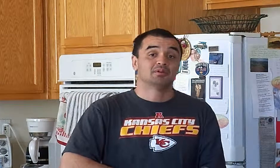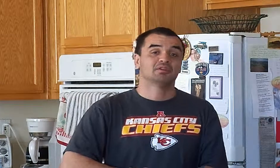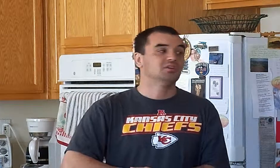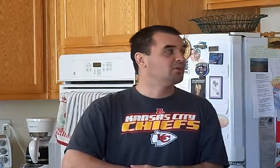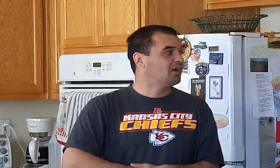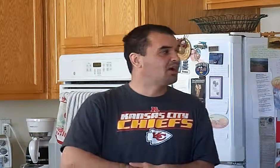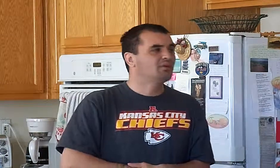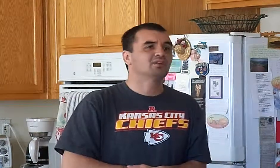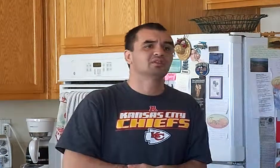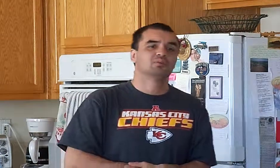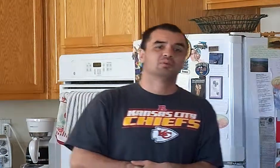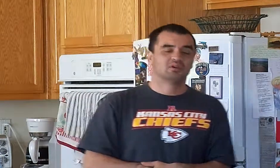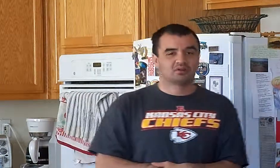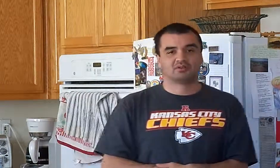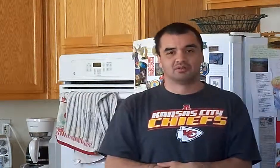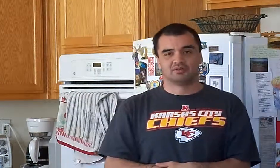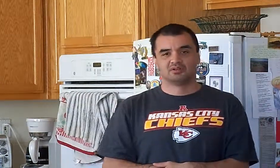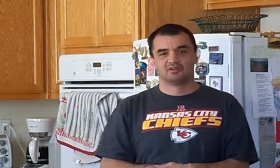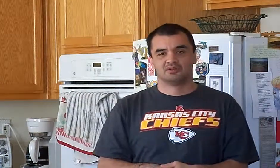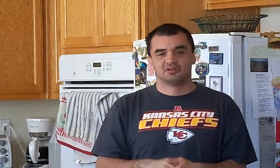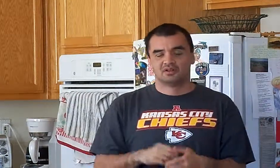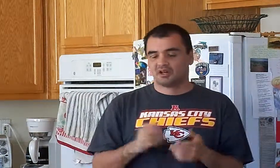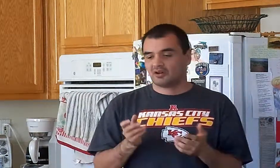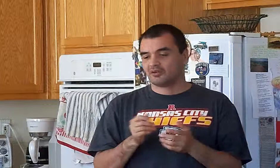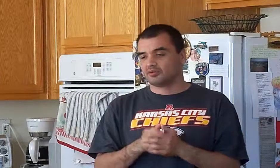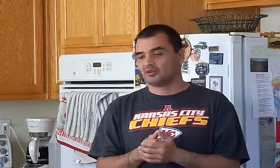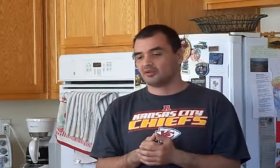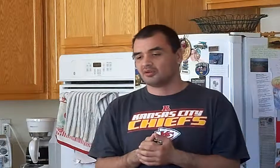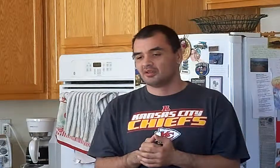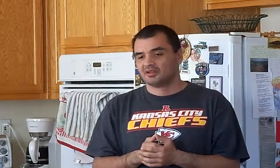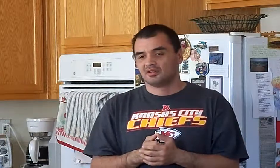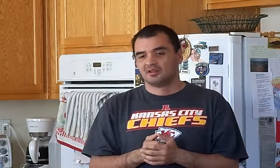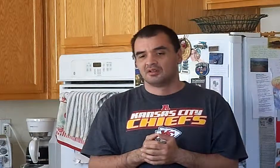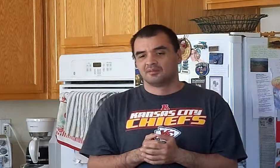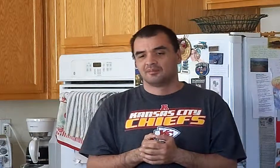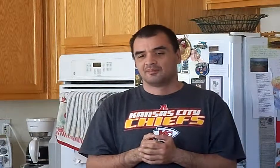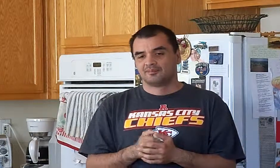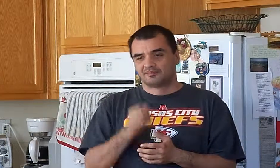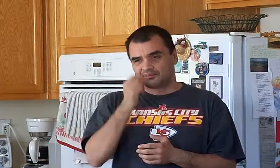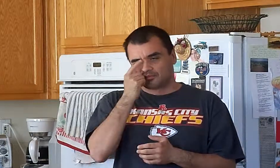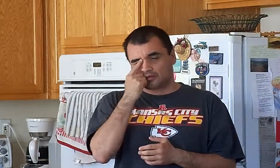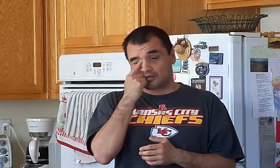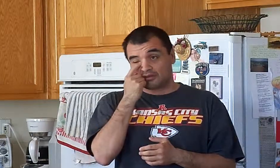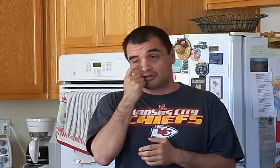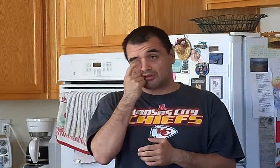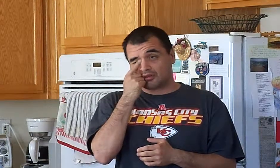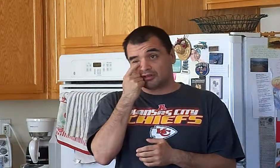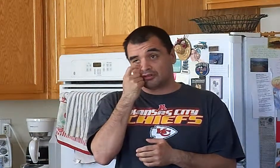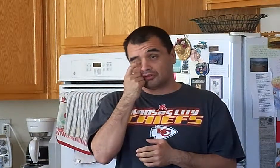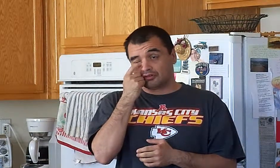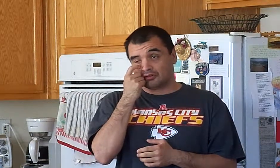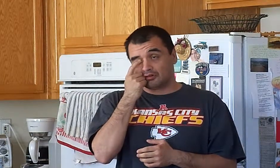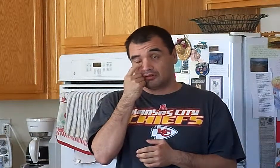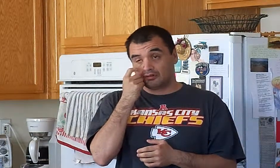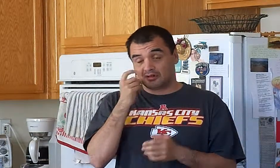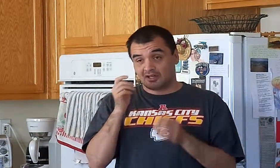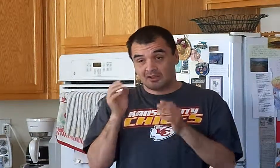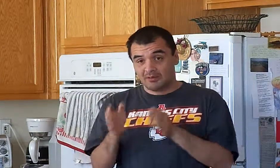want to know how in the world, how in the world does Amy